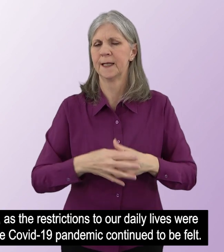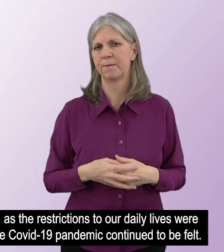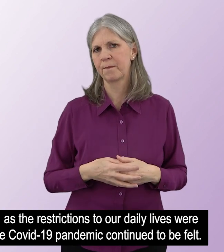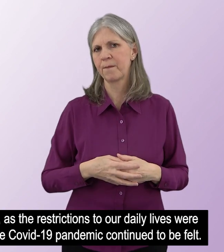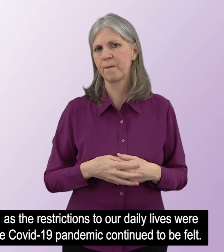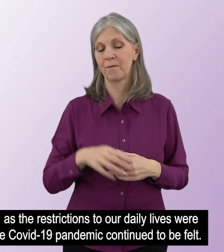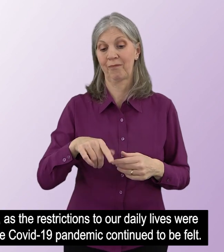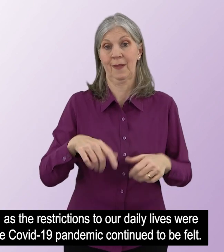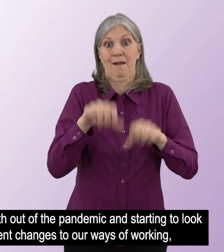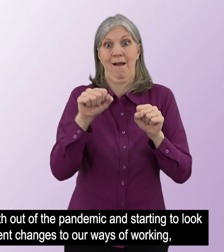continued to be felt.